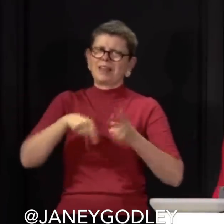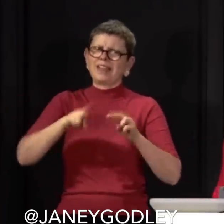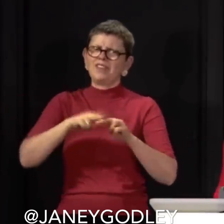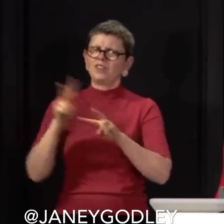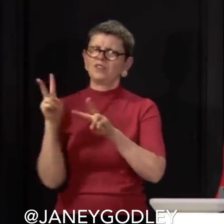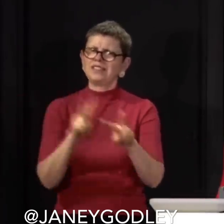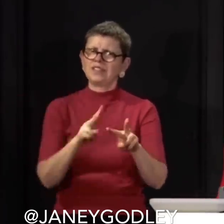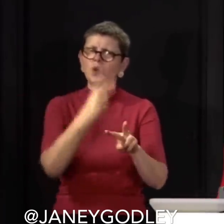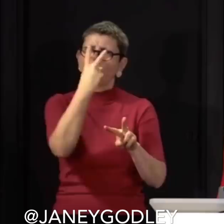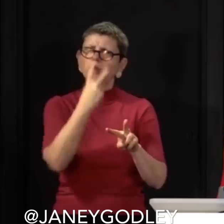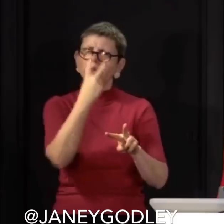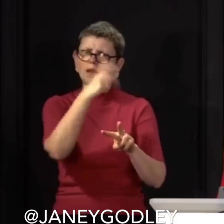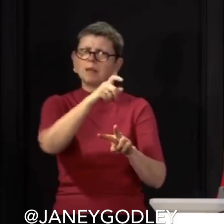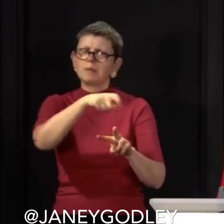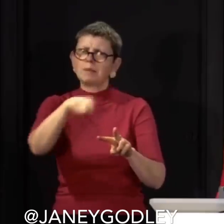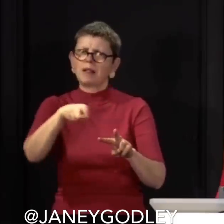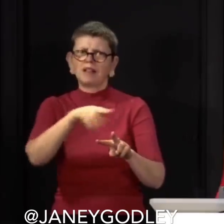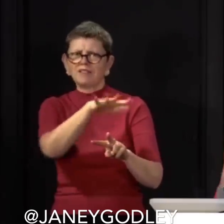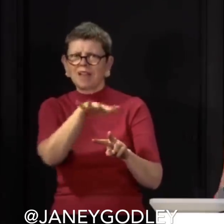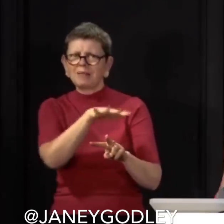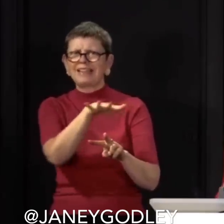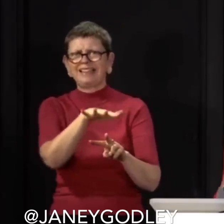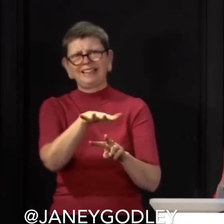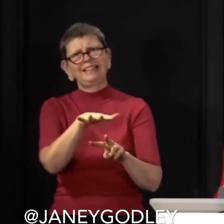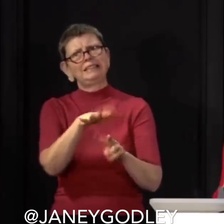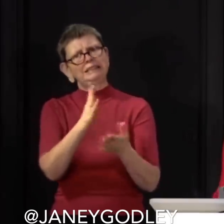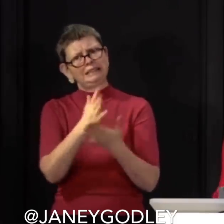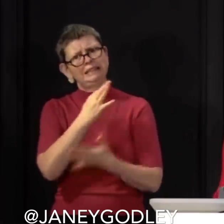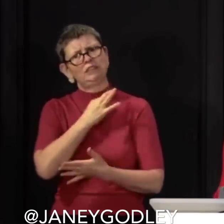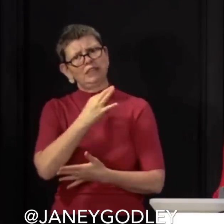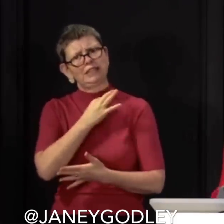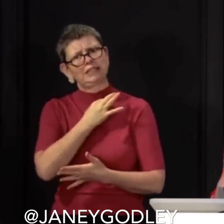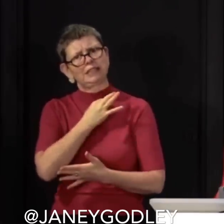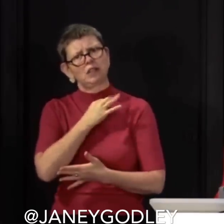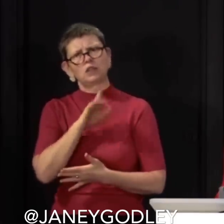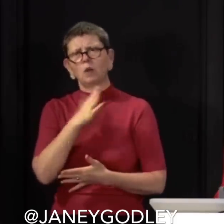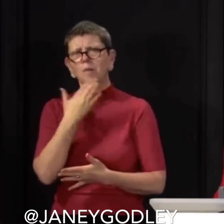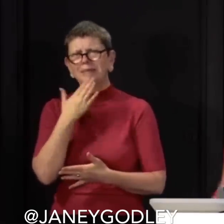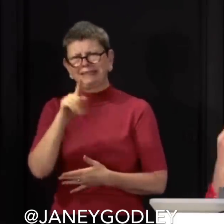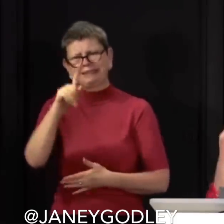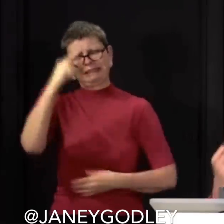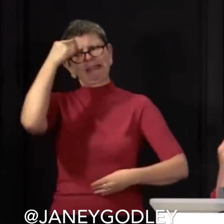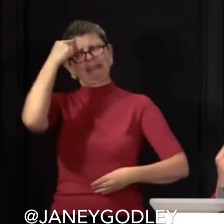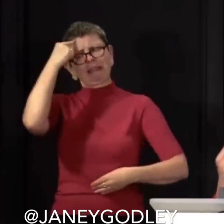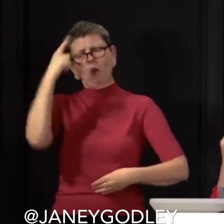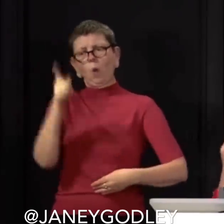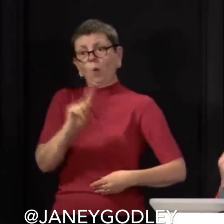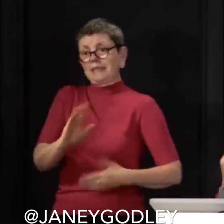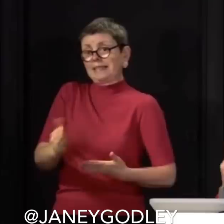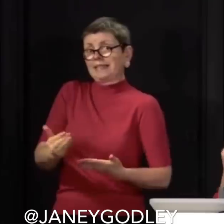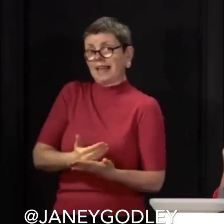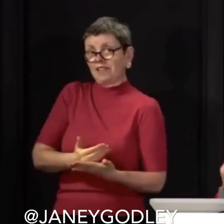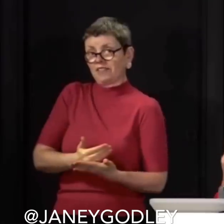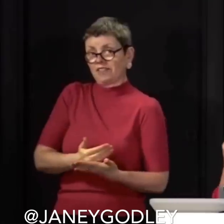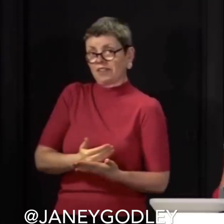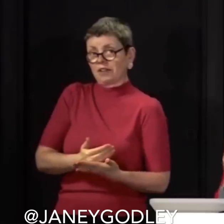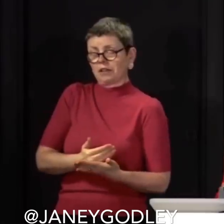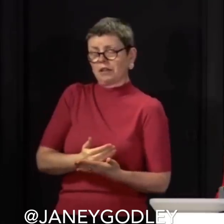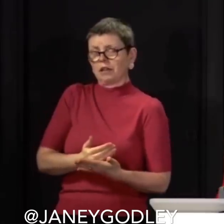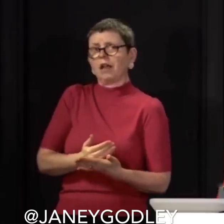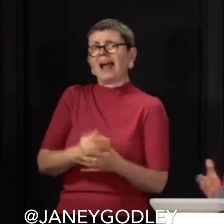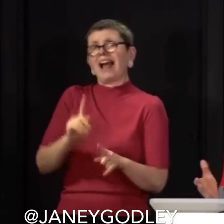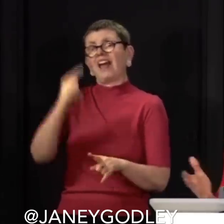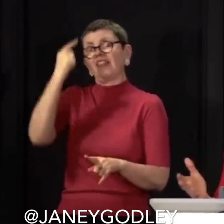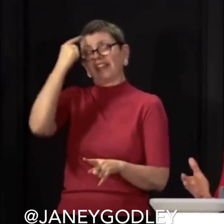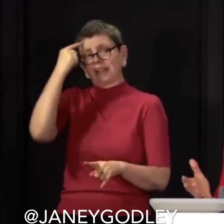for the love of God, make sure you've emptied your bladder before you go. Don't begin into their house and having a pee. Because as sure as fuck you'll leave